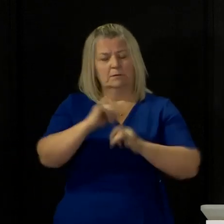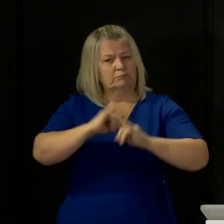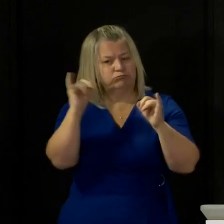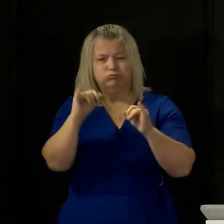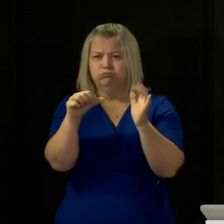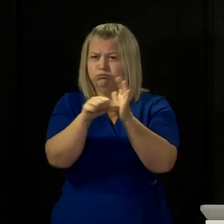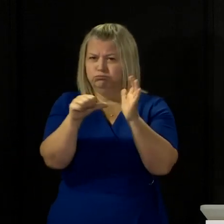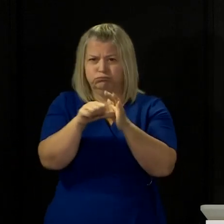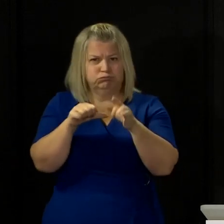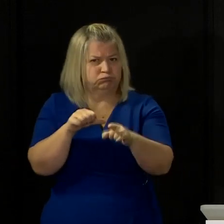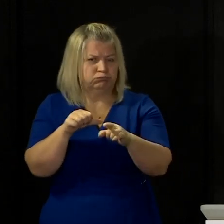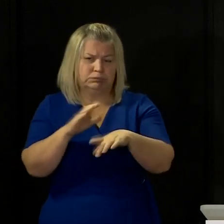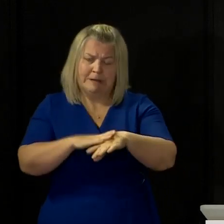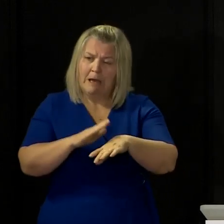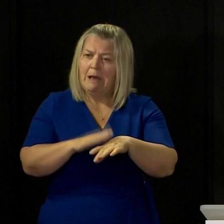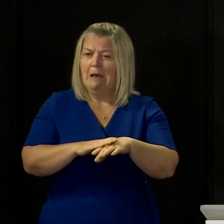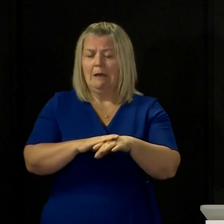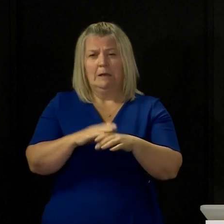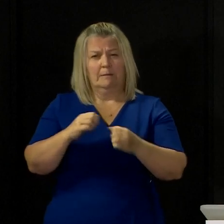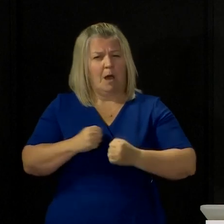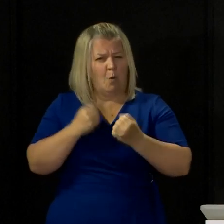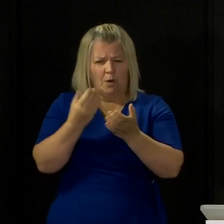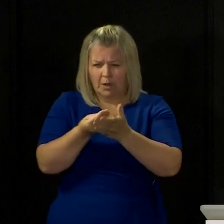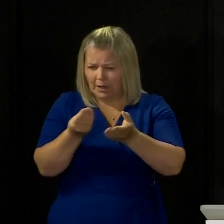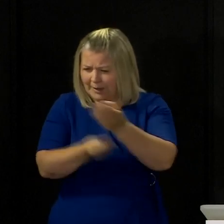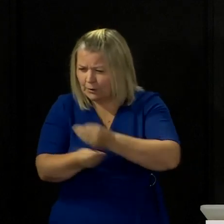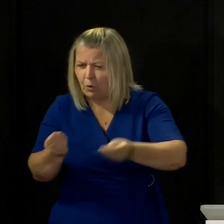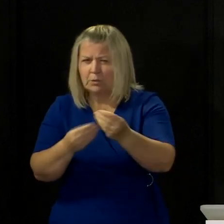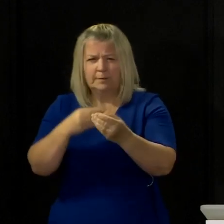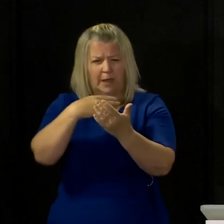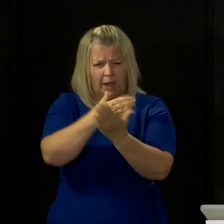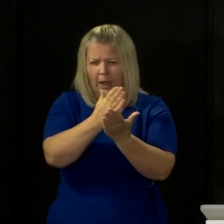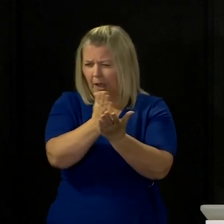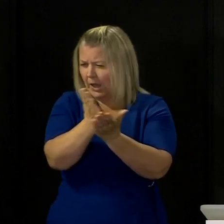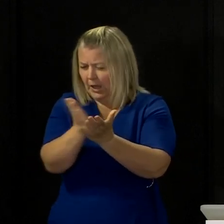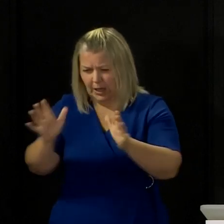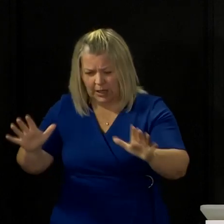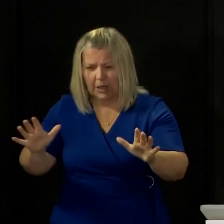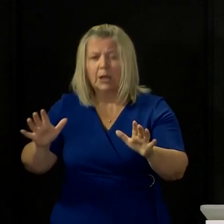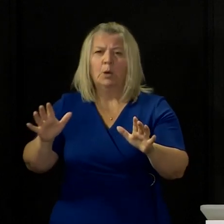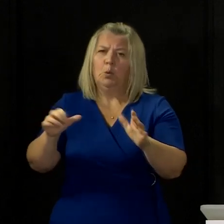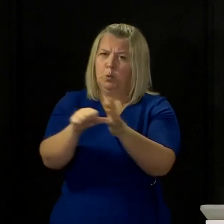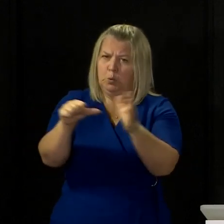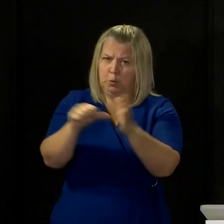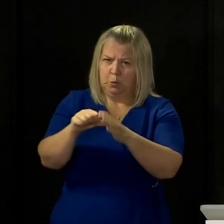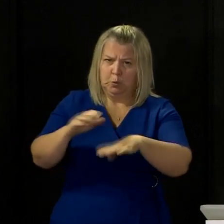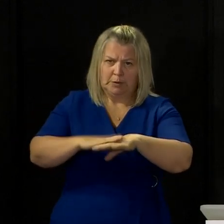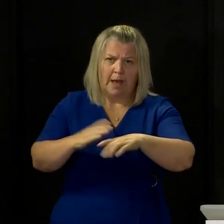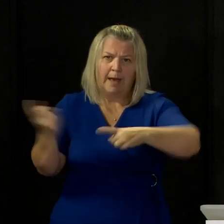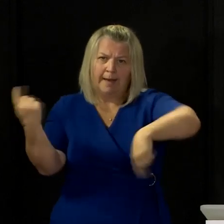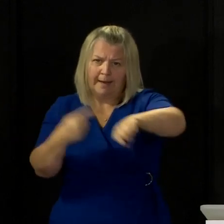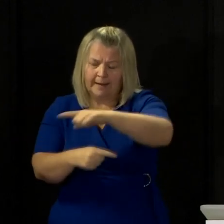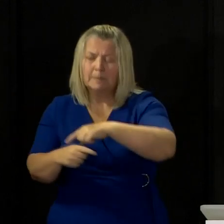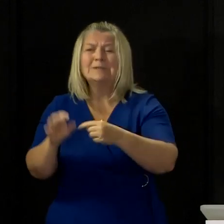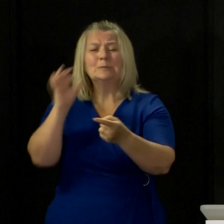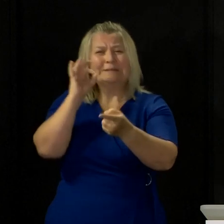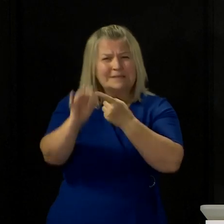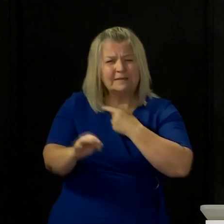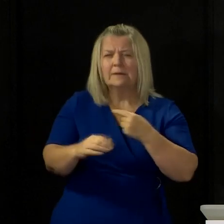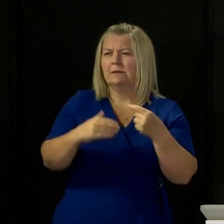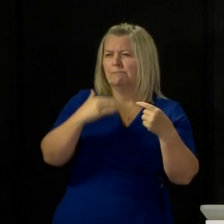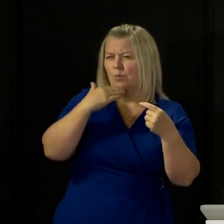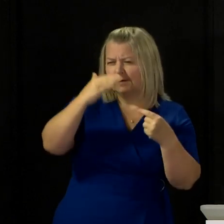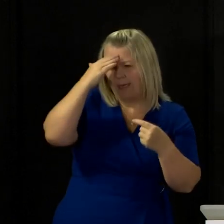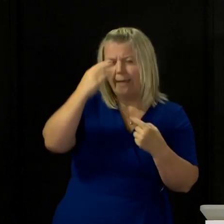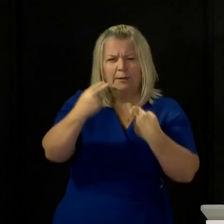difficulty that all sectors of our economy are facing right now, but particularly the tourism and hospitality sectors who